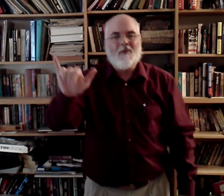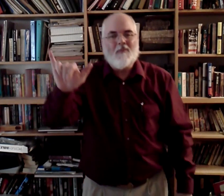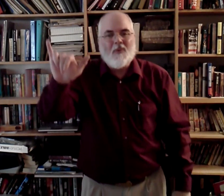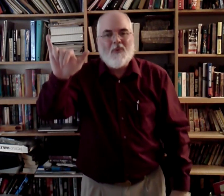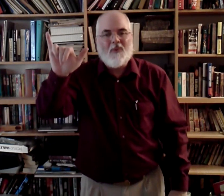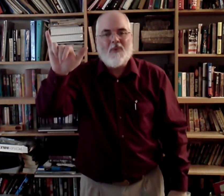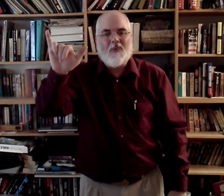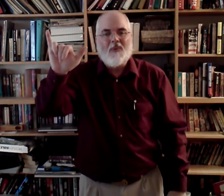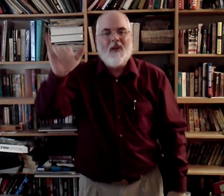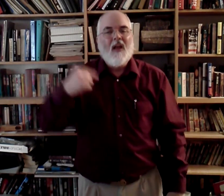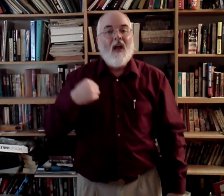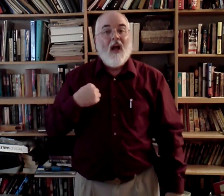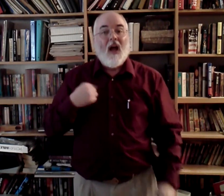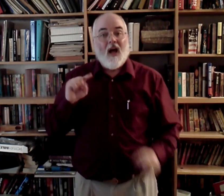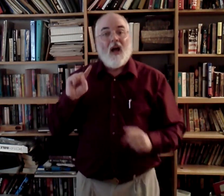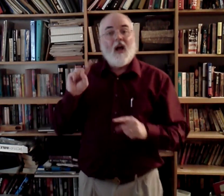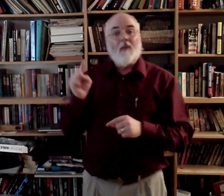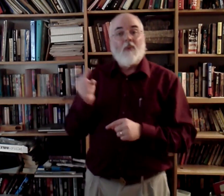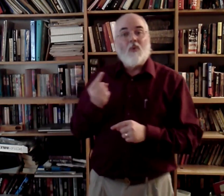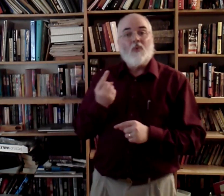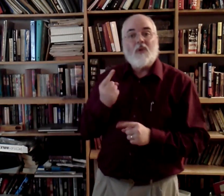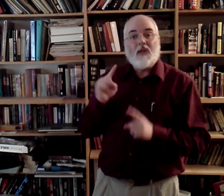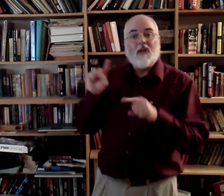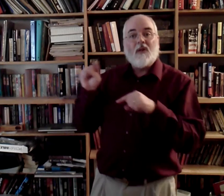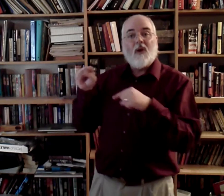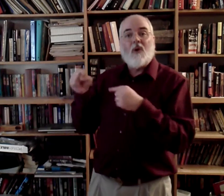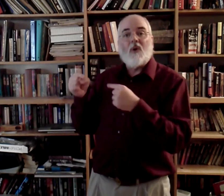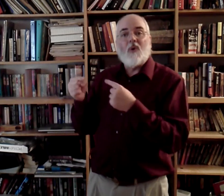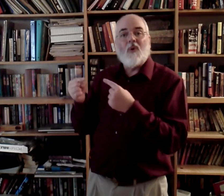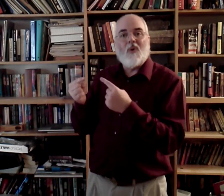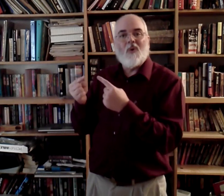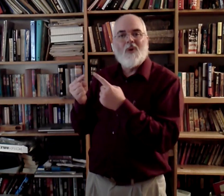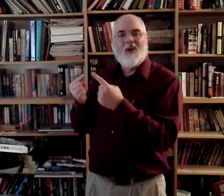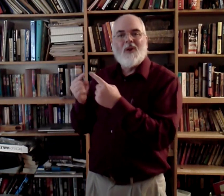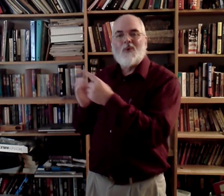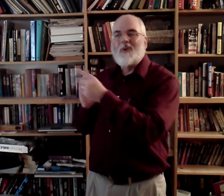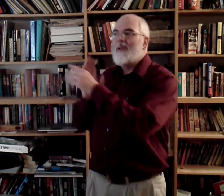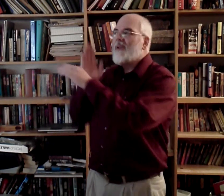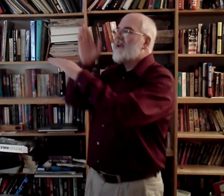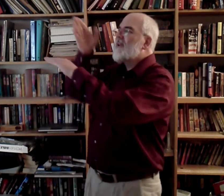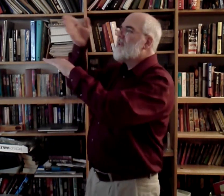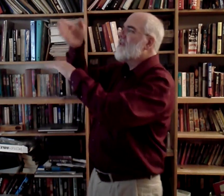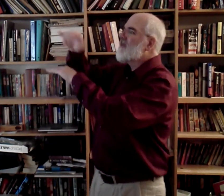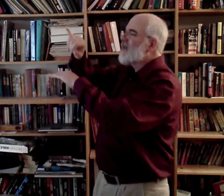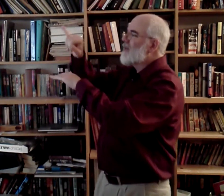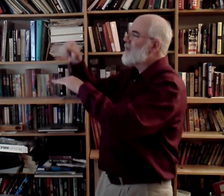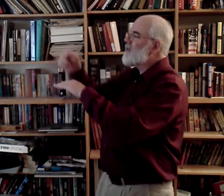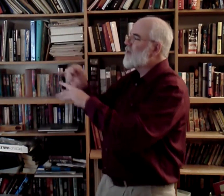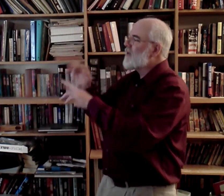forevermore. I'm only going over Jordan.